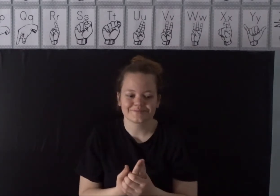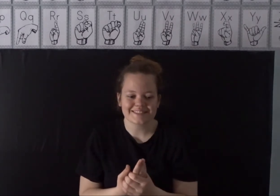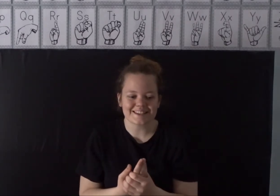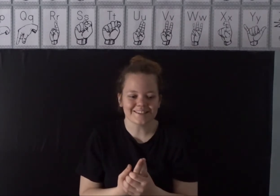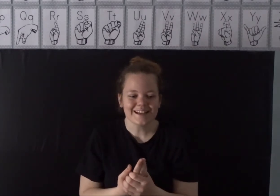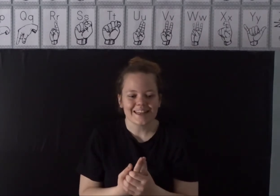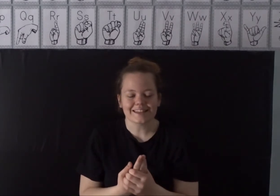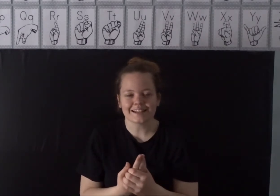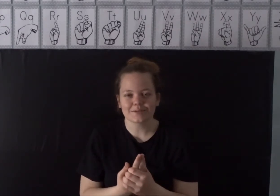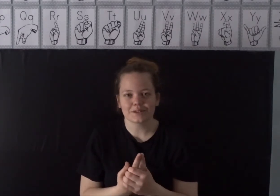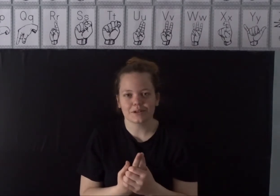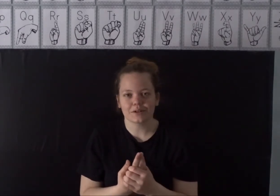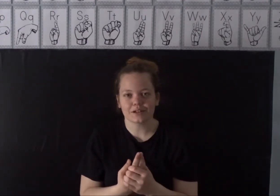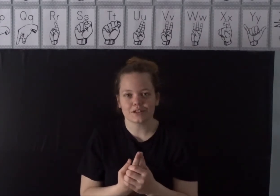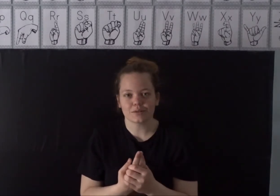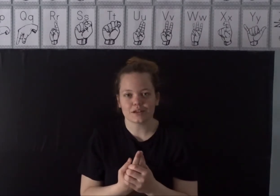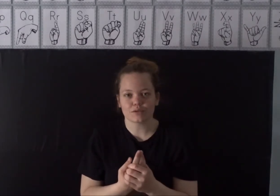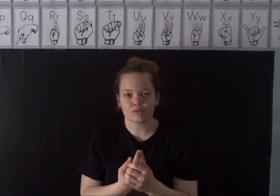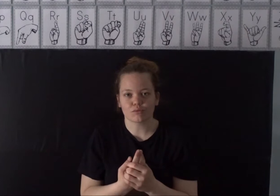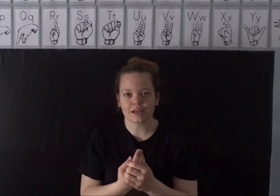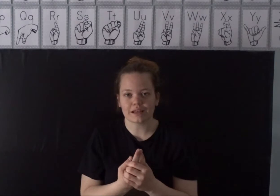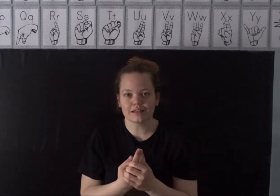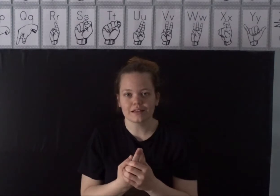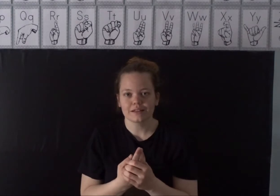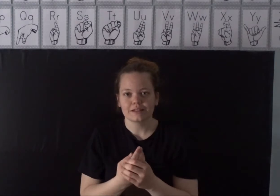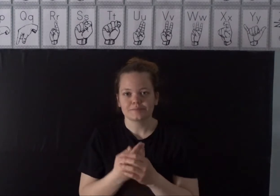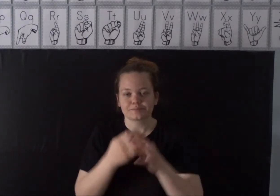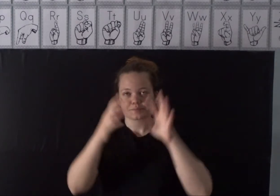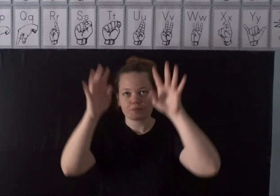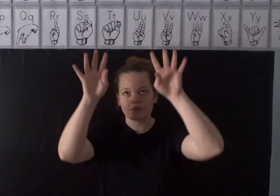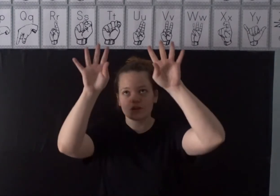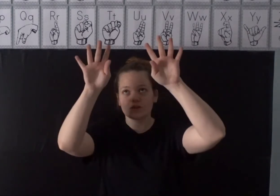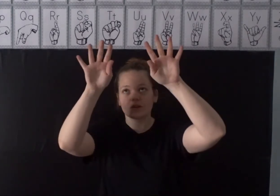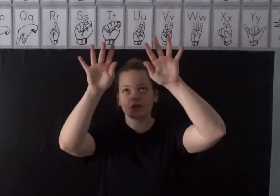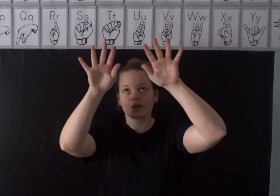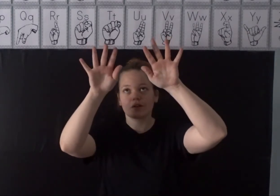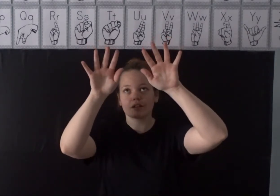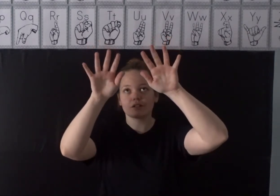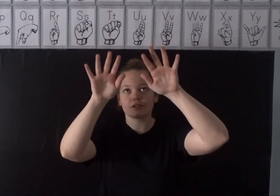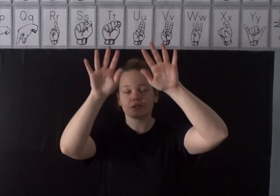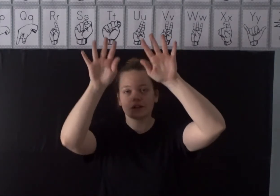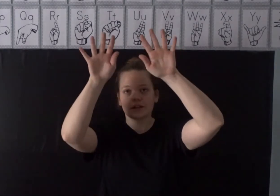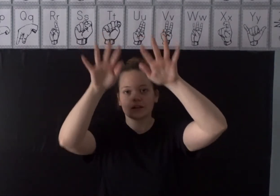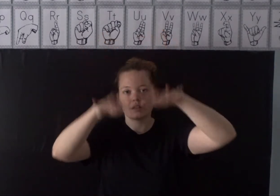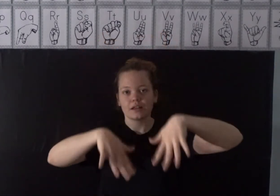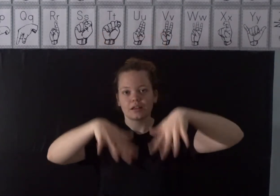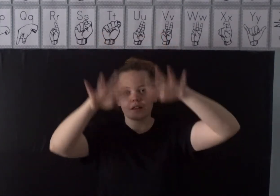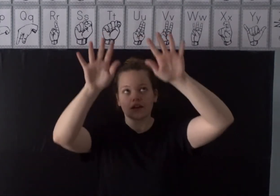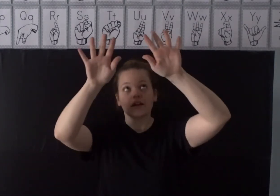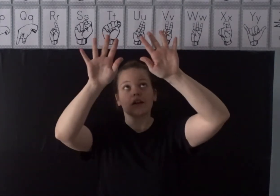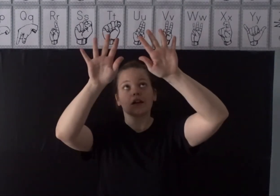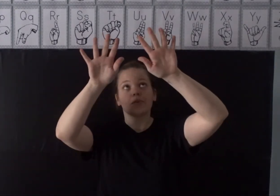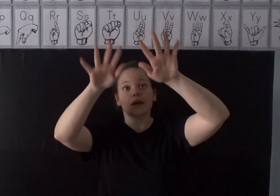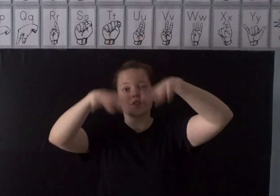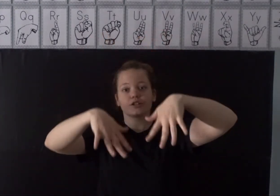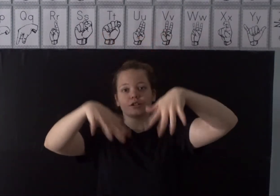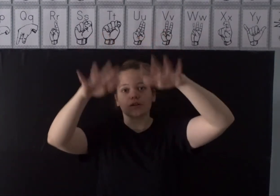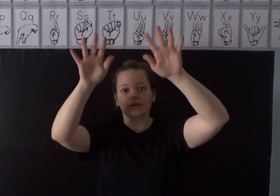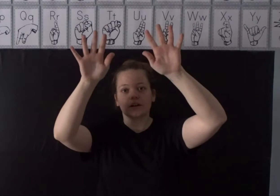So the next one that we are going to do is rain. So you are going to imagine your